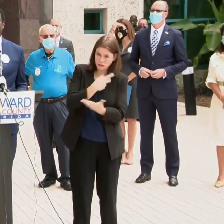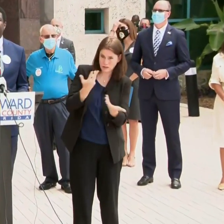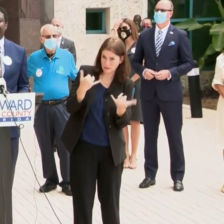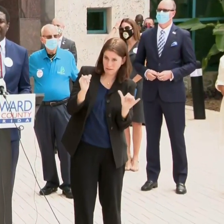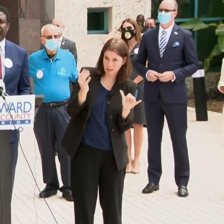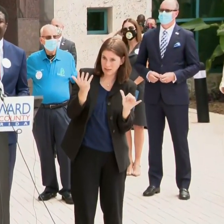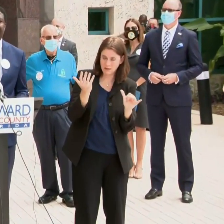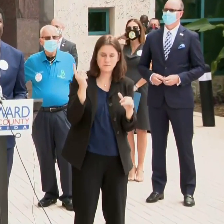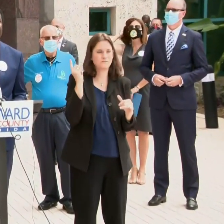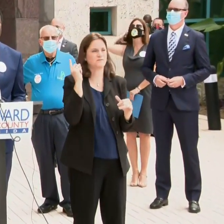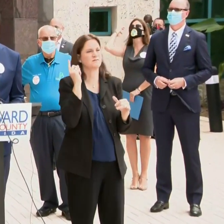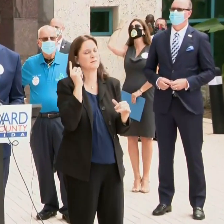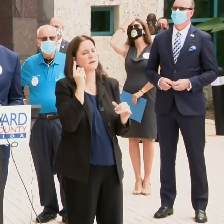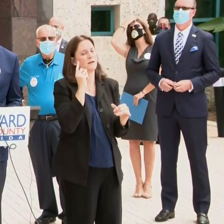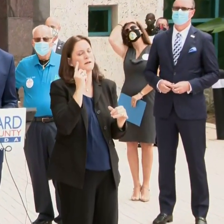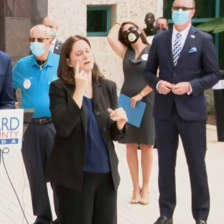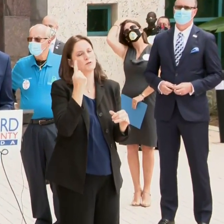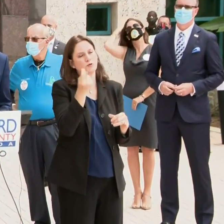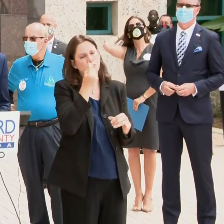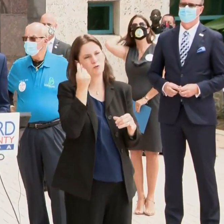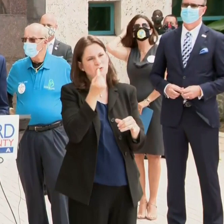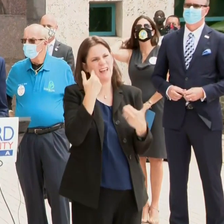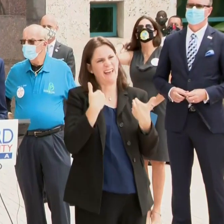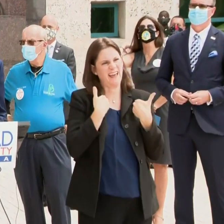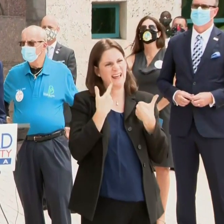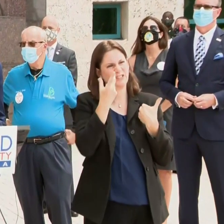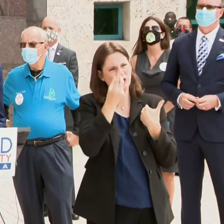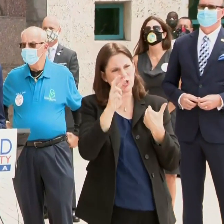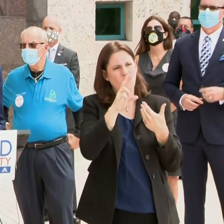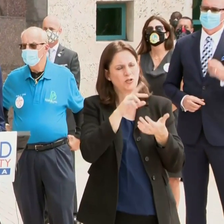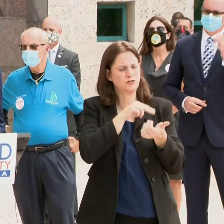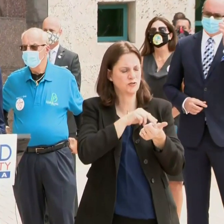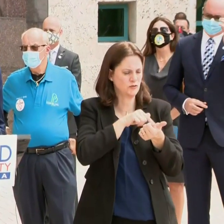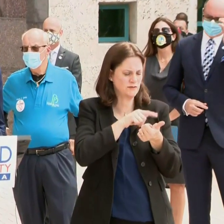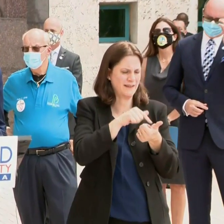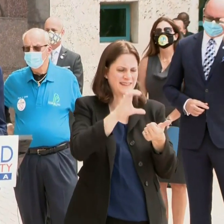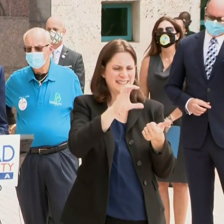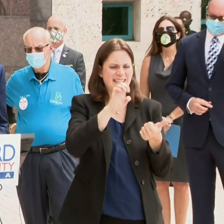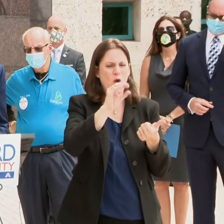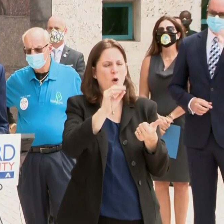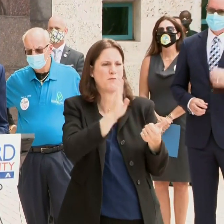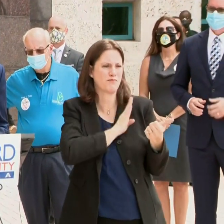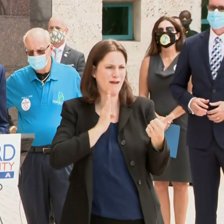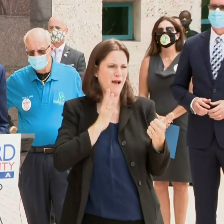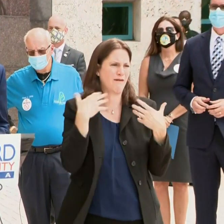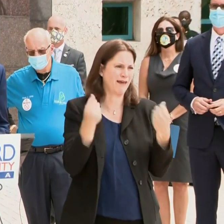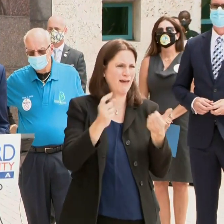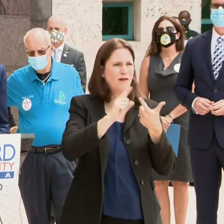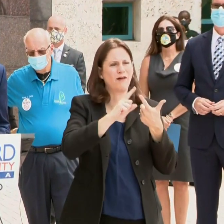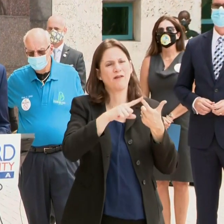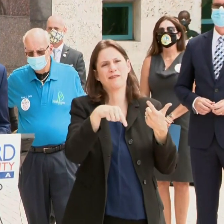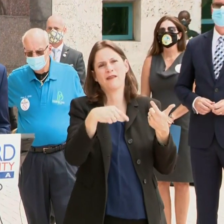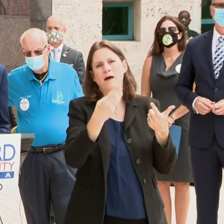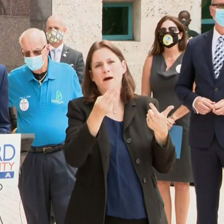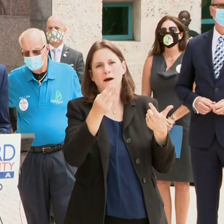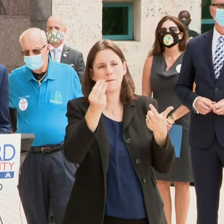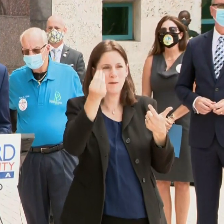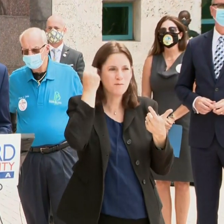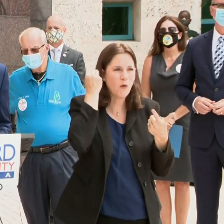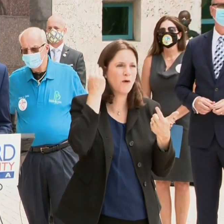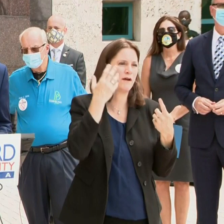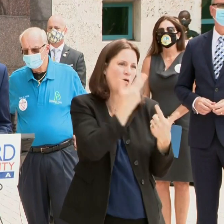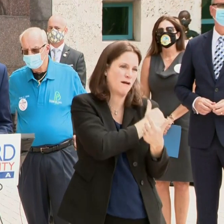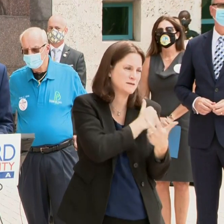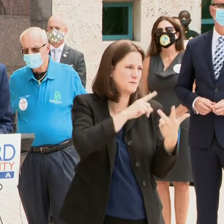Dr. Tachi, we had the CEO of Broad Health. We had representation from Memorial, from Cleveland,